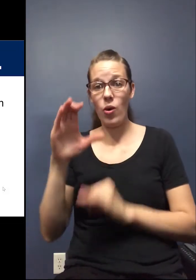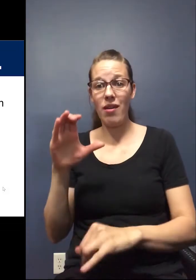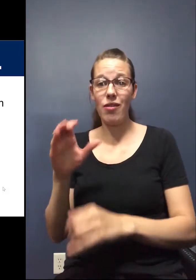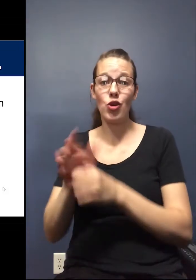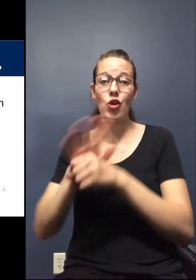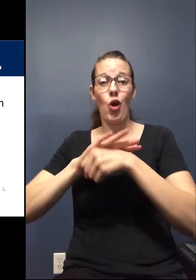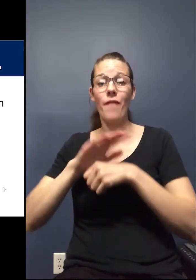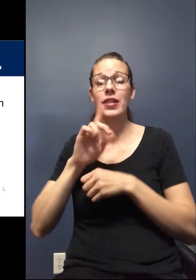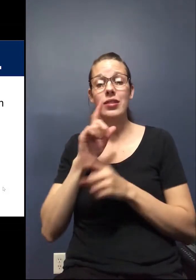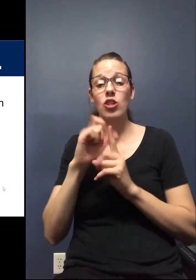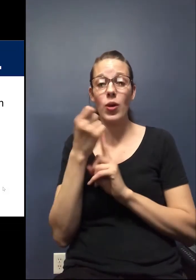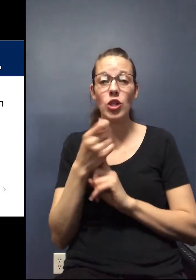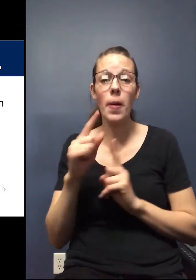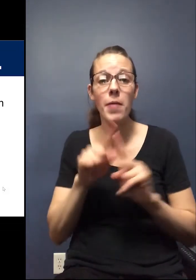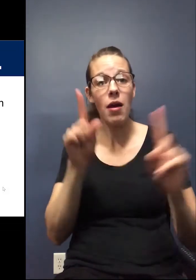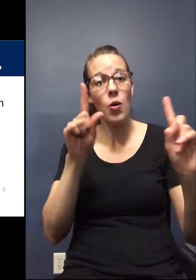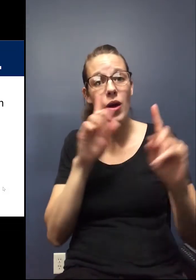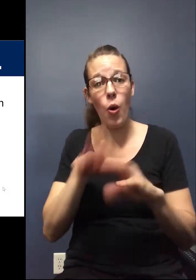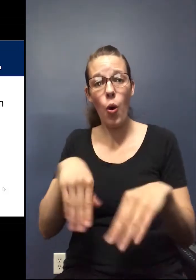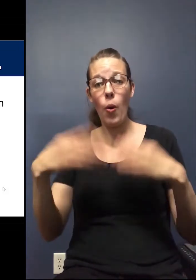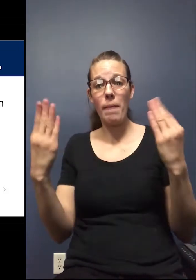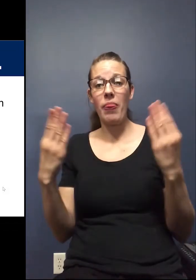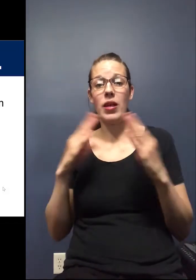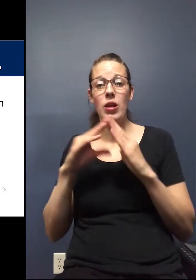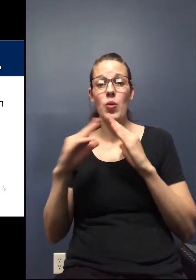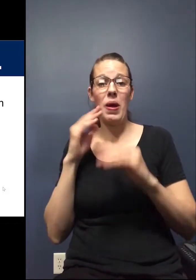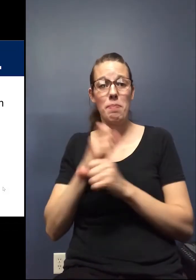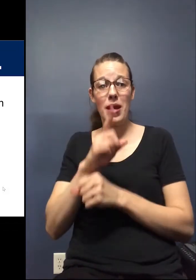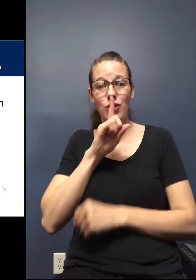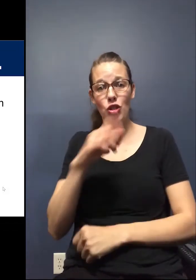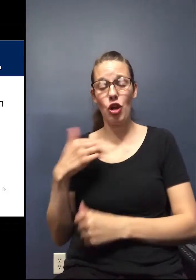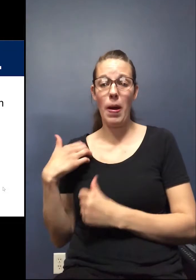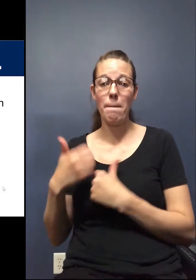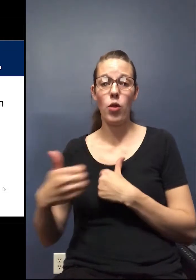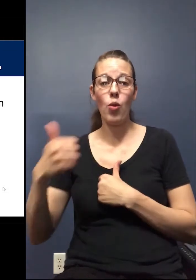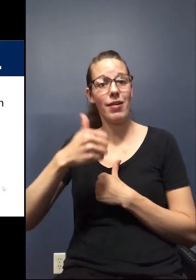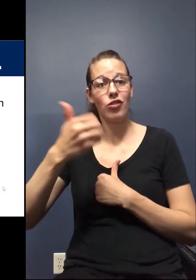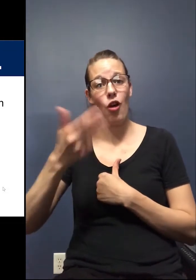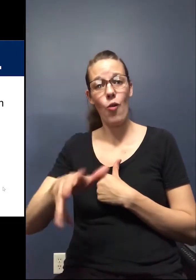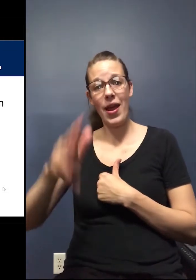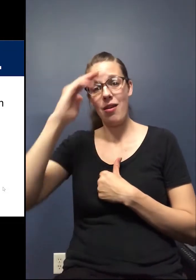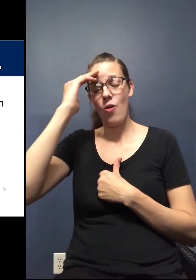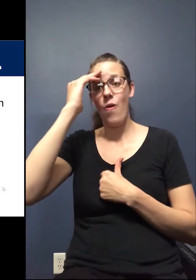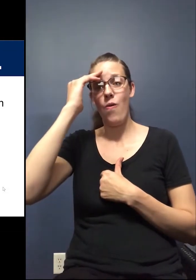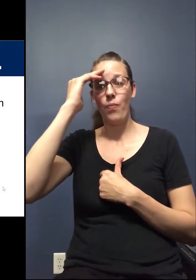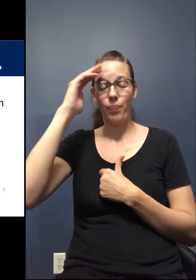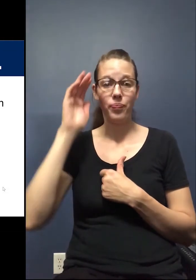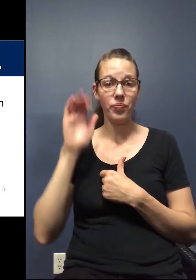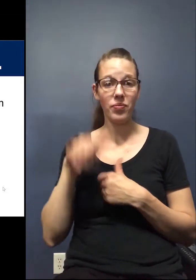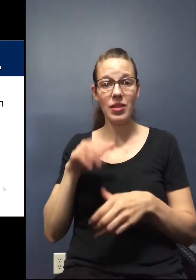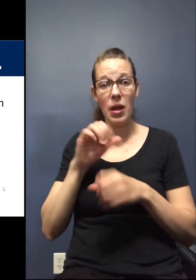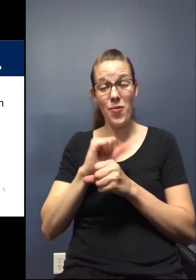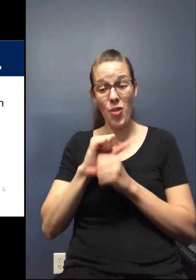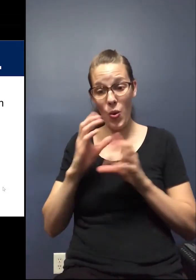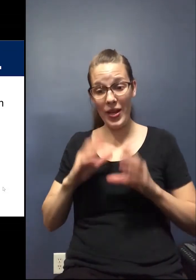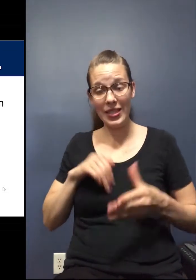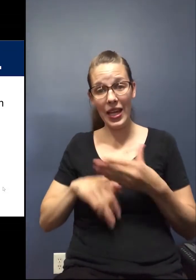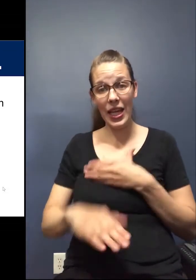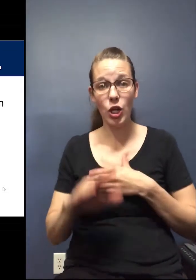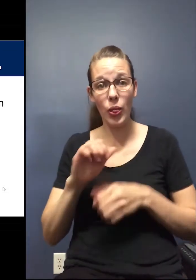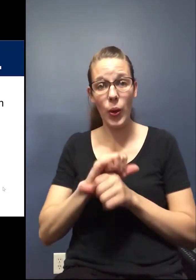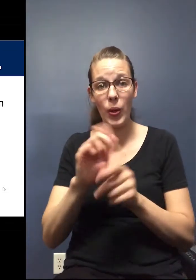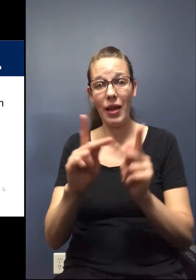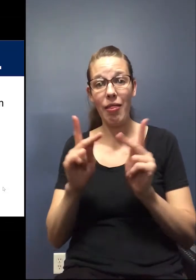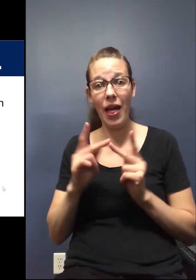cases. But as we open up the community, we want to make sure that our employers know that we want to make sure that our employees entering the work site